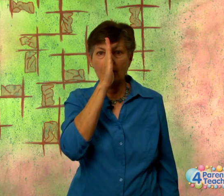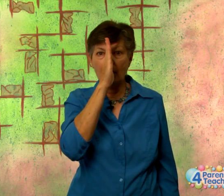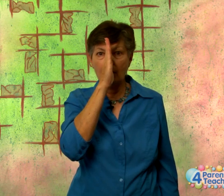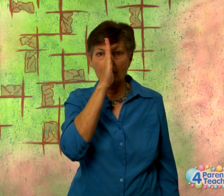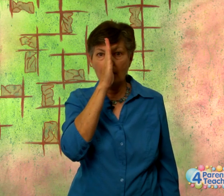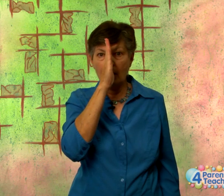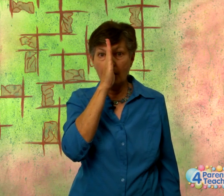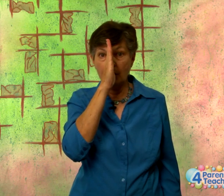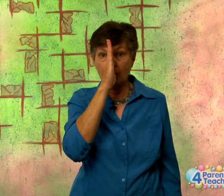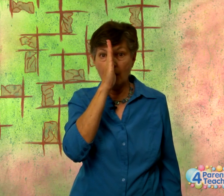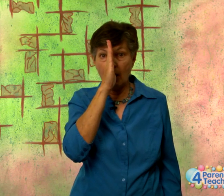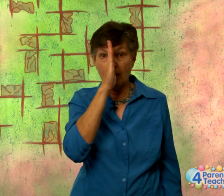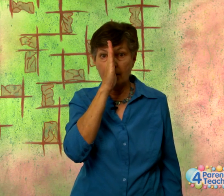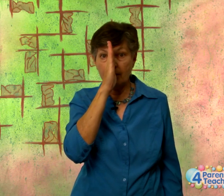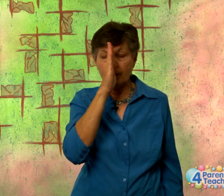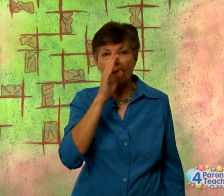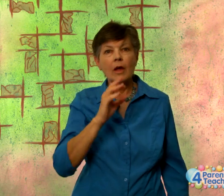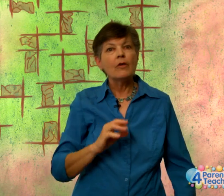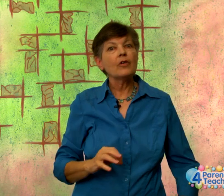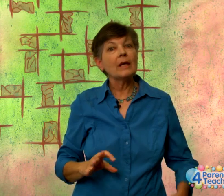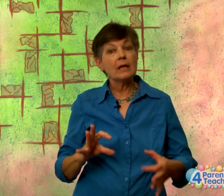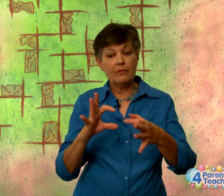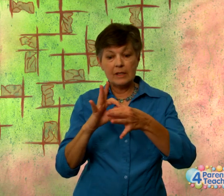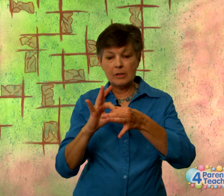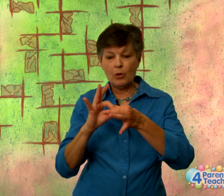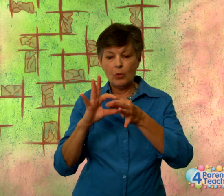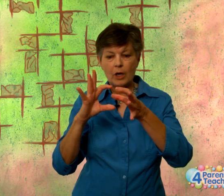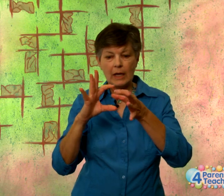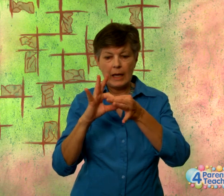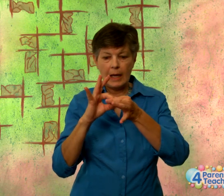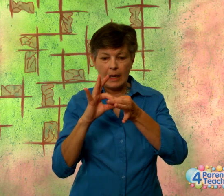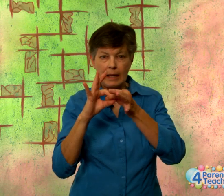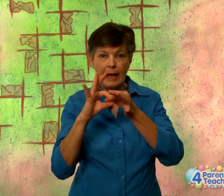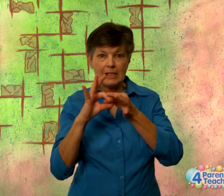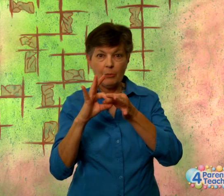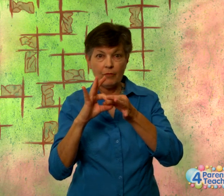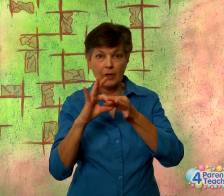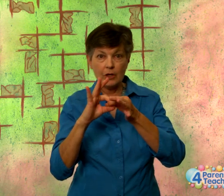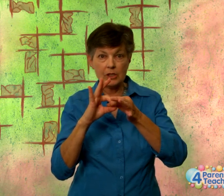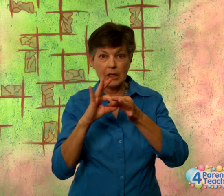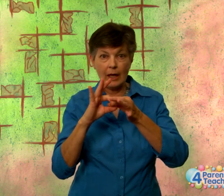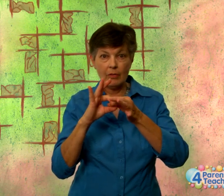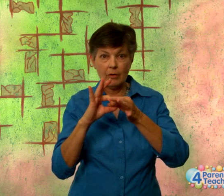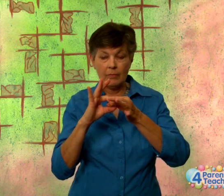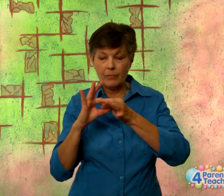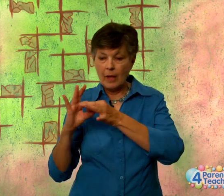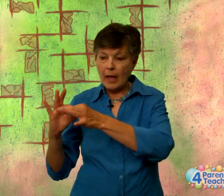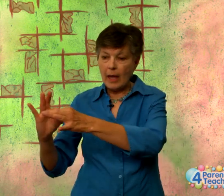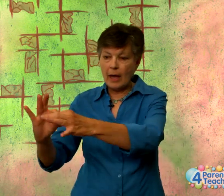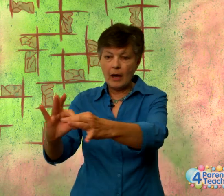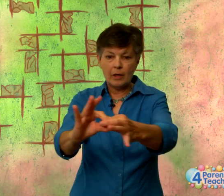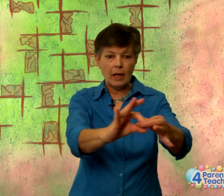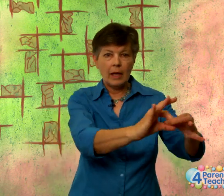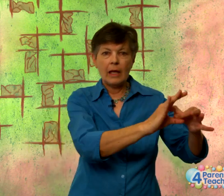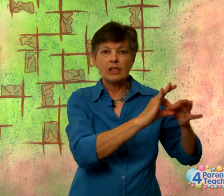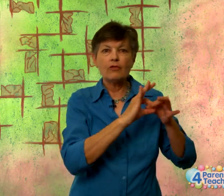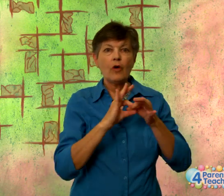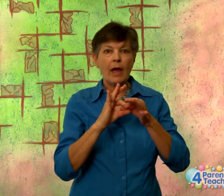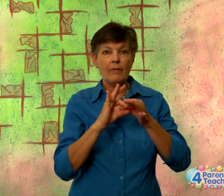under God. For indivisible, we're going to clasp our fingers together. And it's forever,